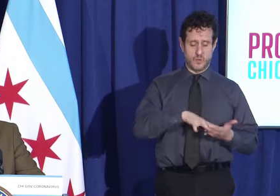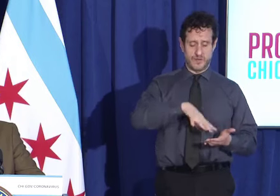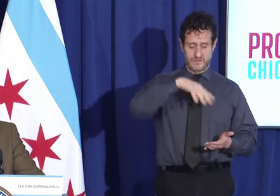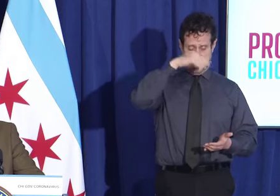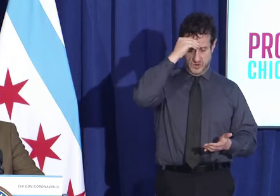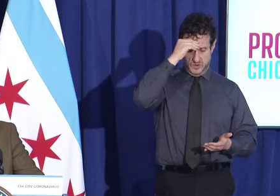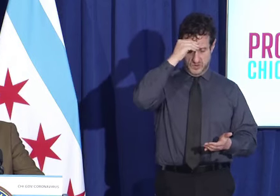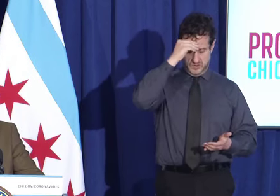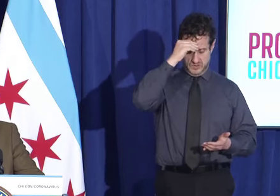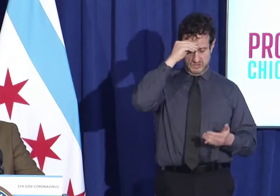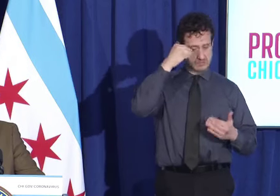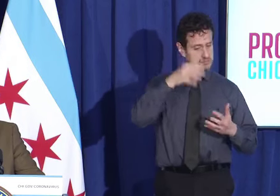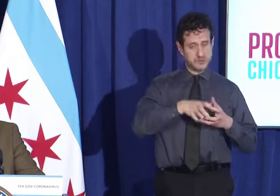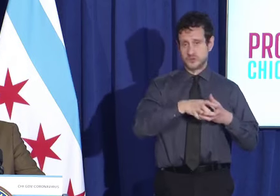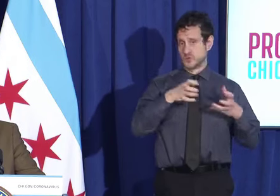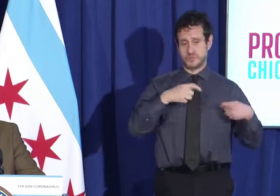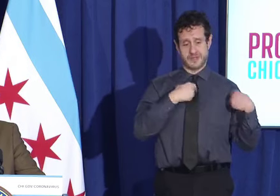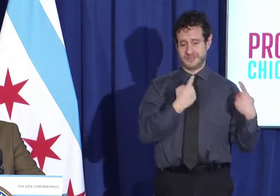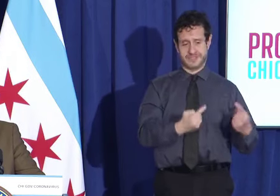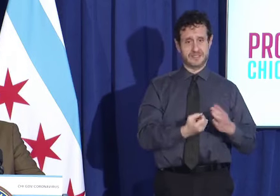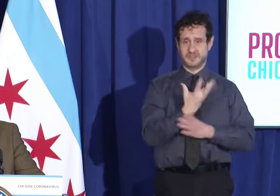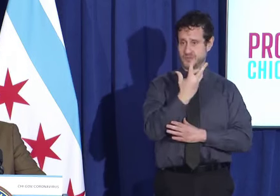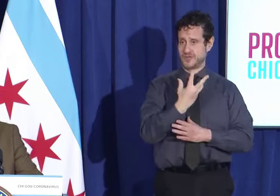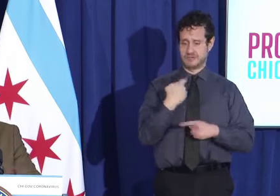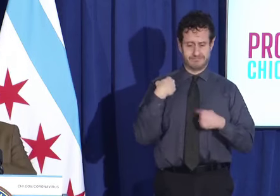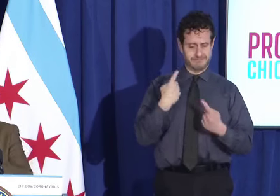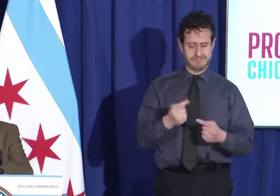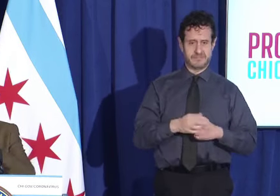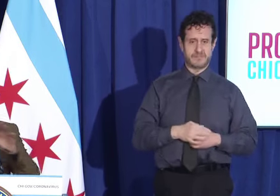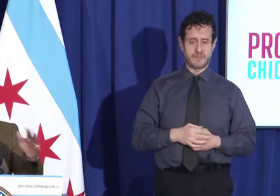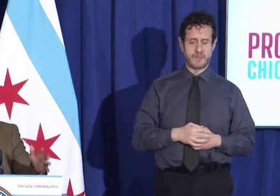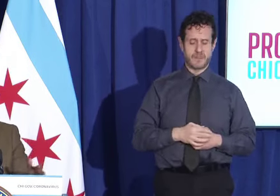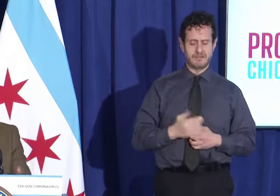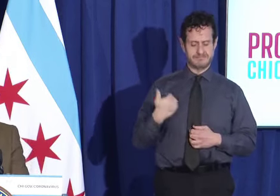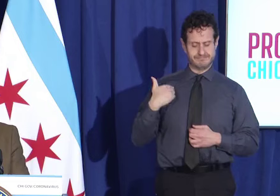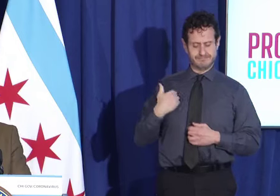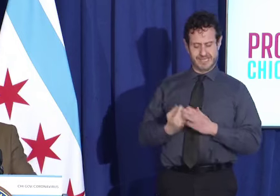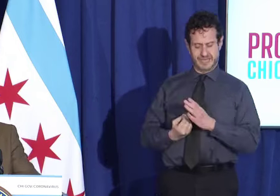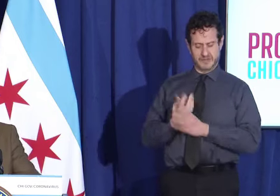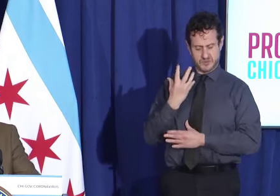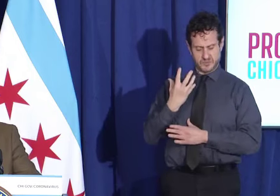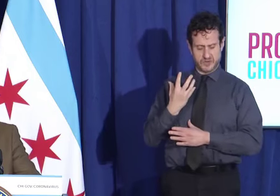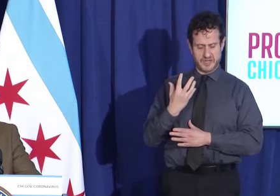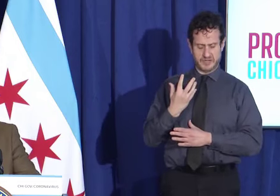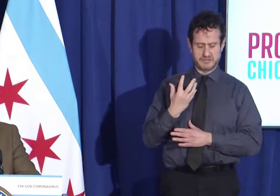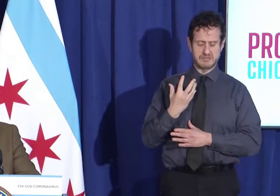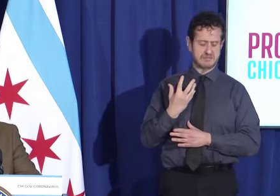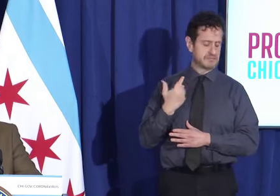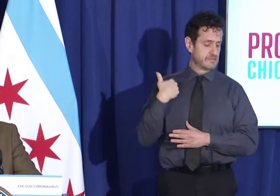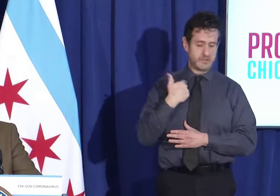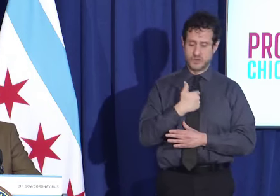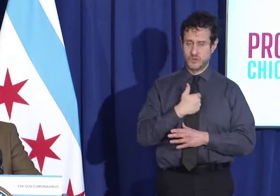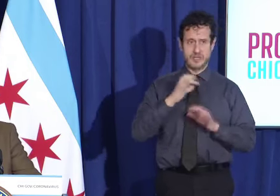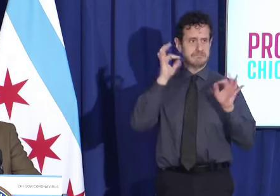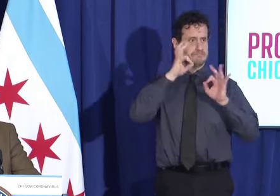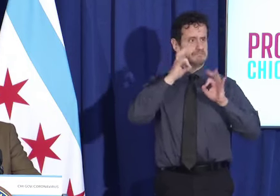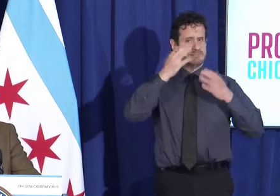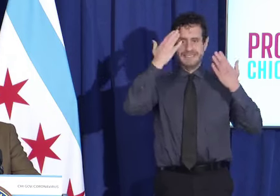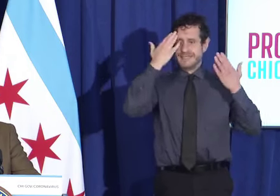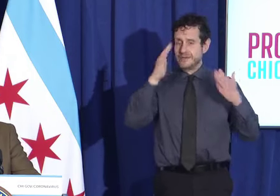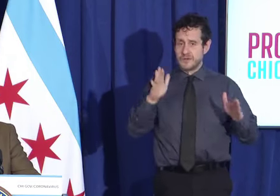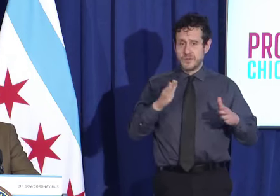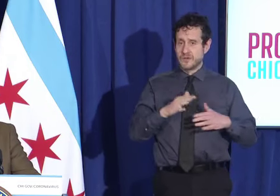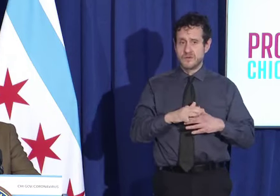much since the spring. At that time, we were painting with a very broad brush because we didn't know particularly